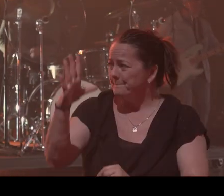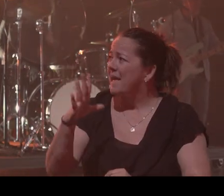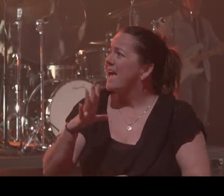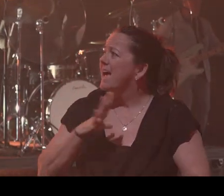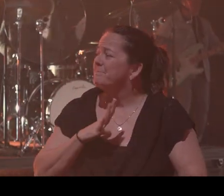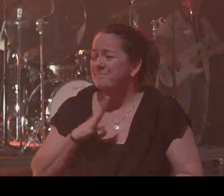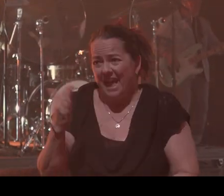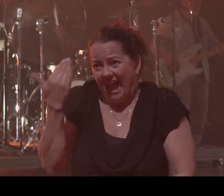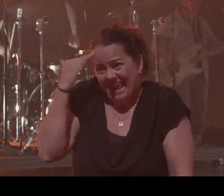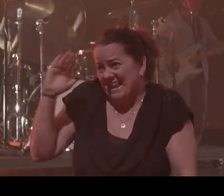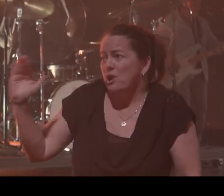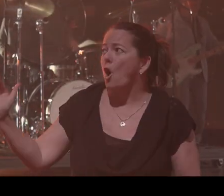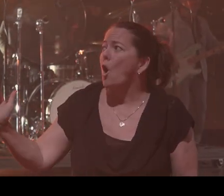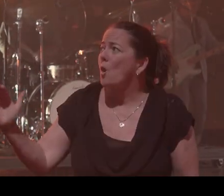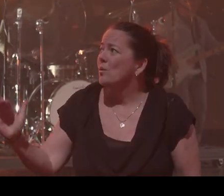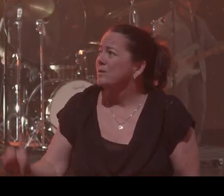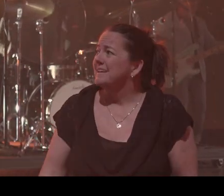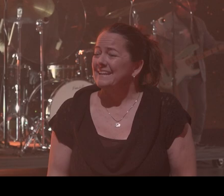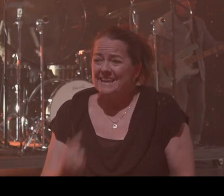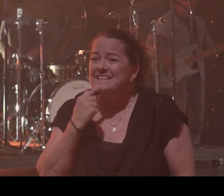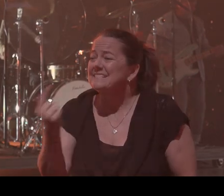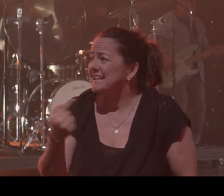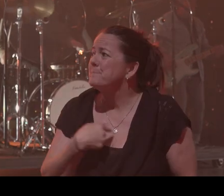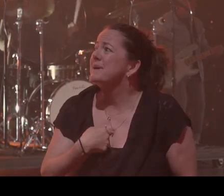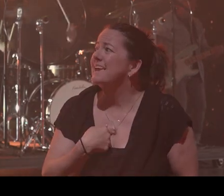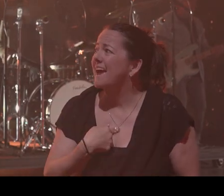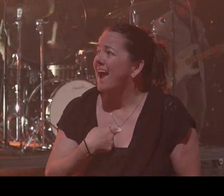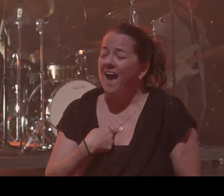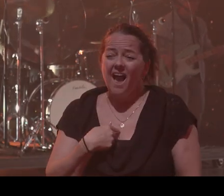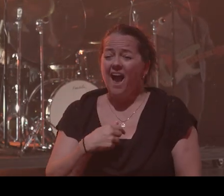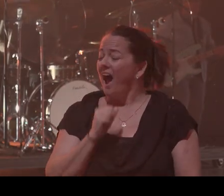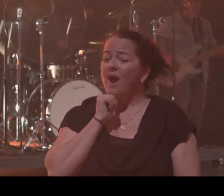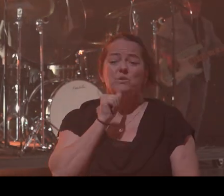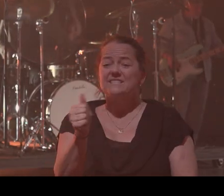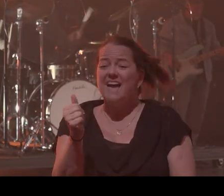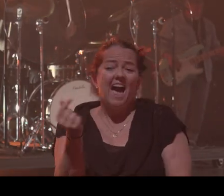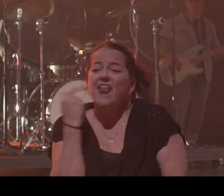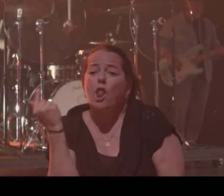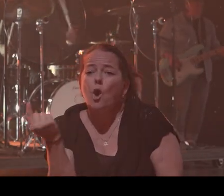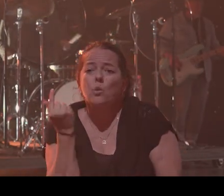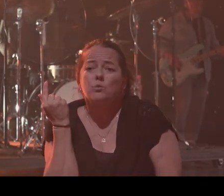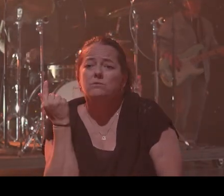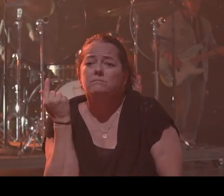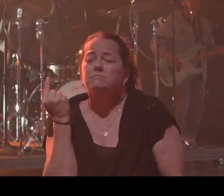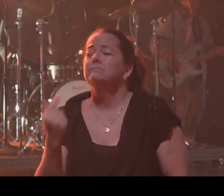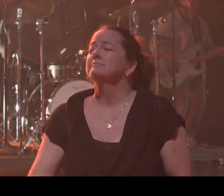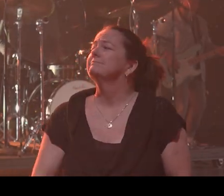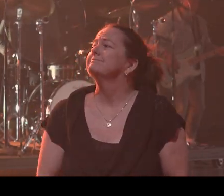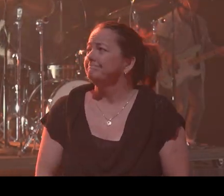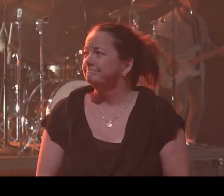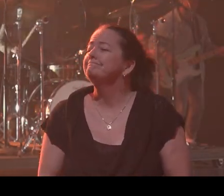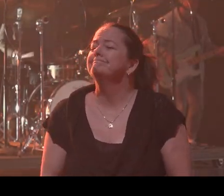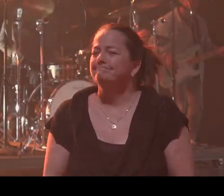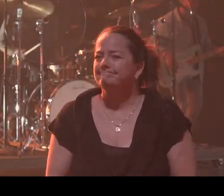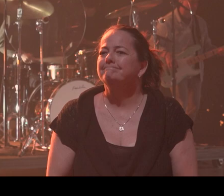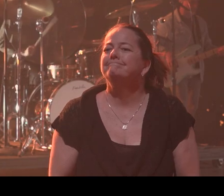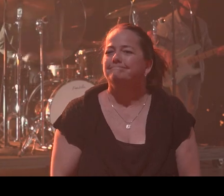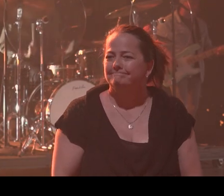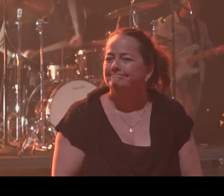And he told me that I was lying alone. Come on. Hey. He